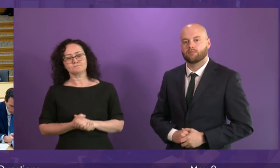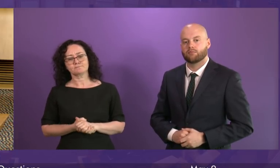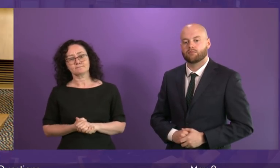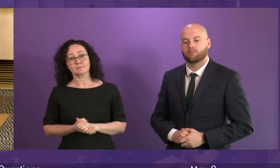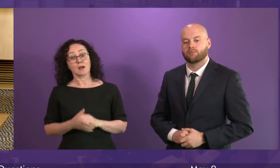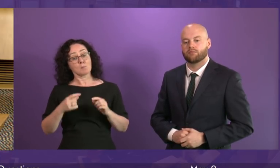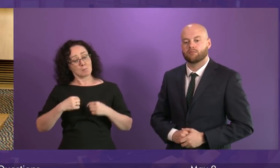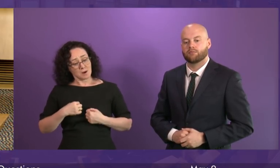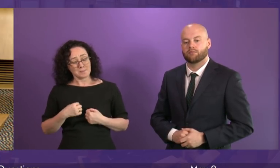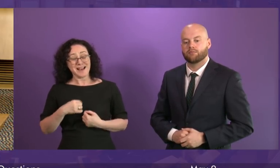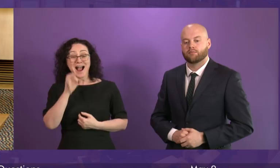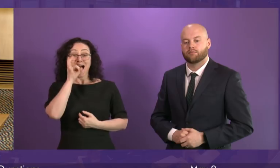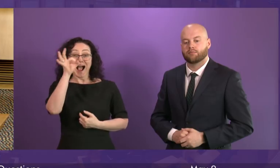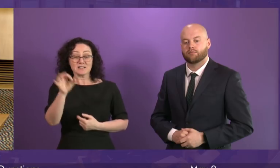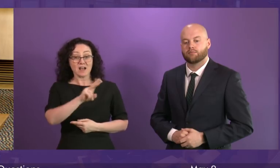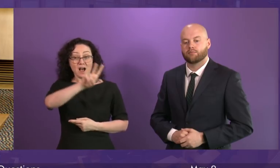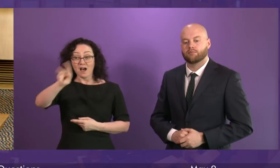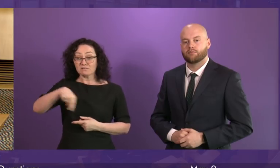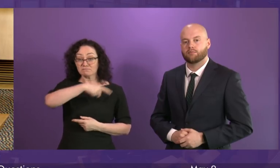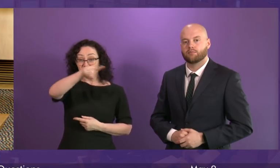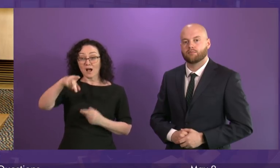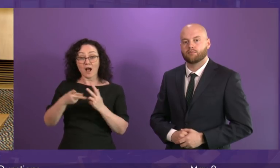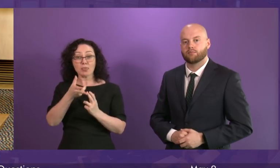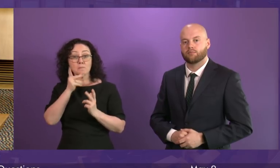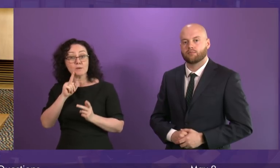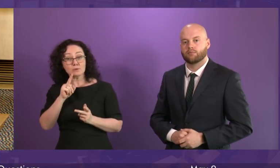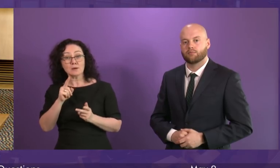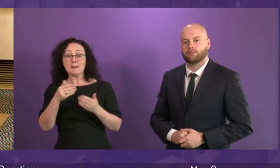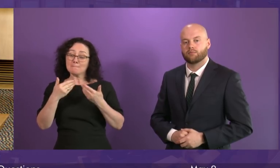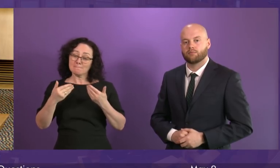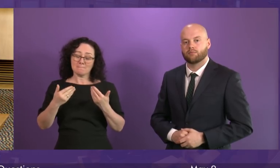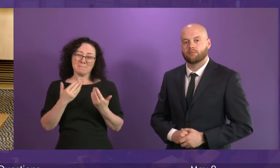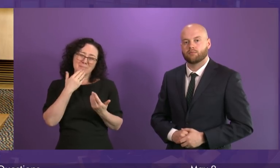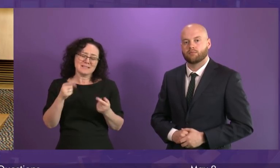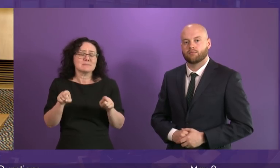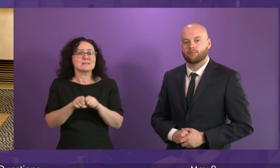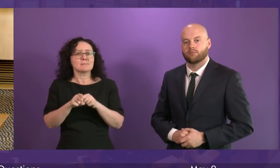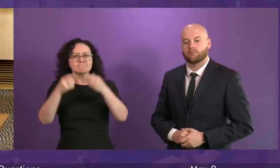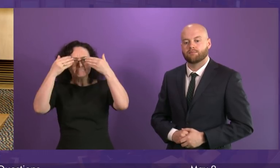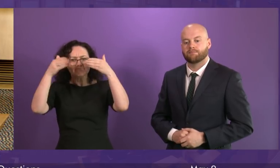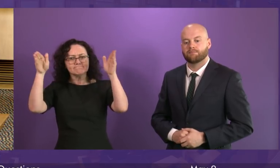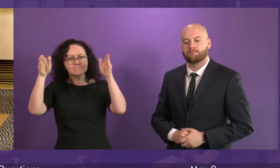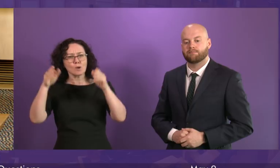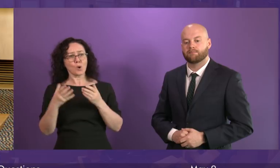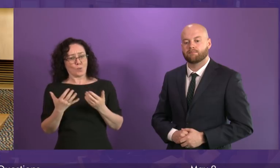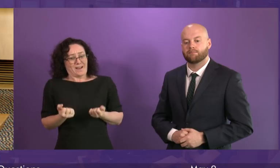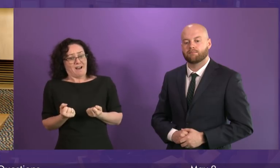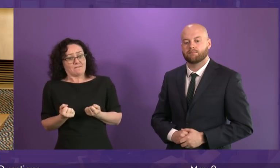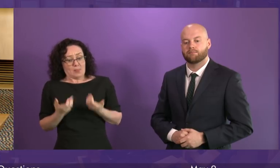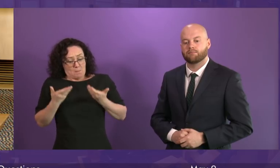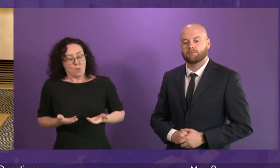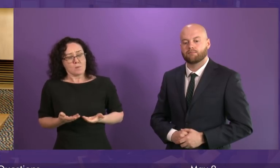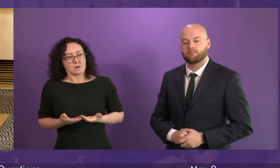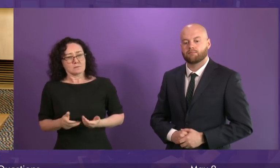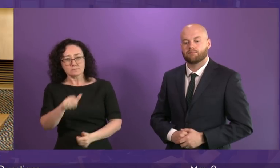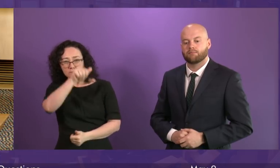ask of others, though, is not to close their minds. When we have health professionals and experts in this field saying that this is one of the